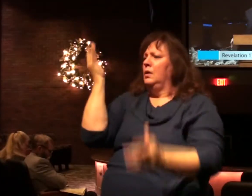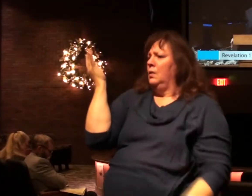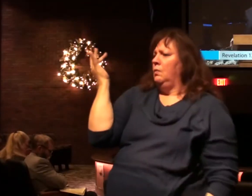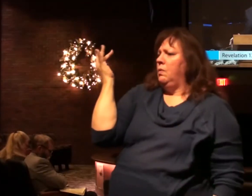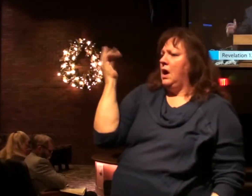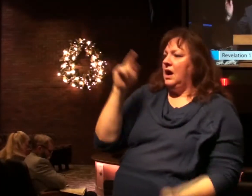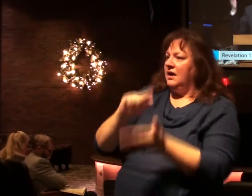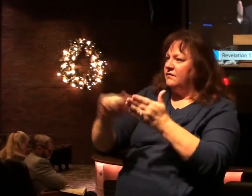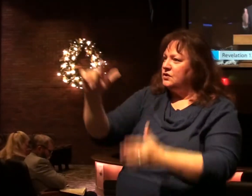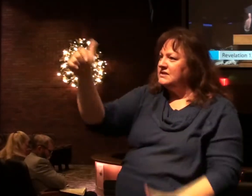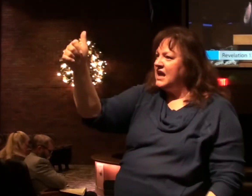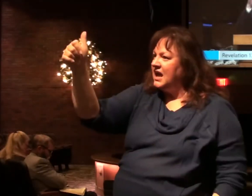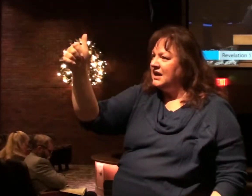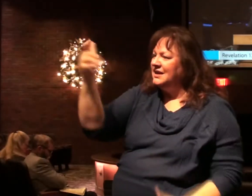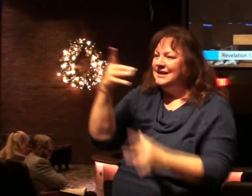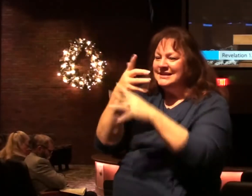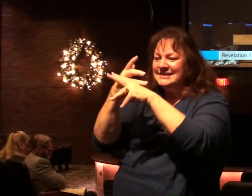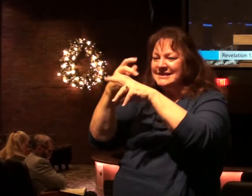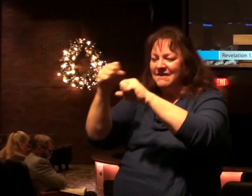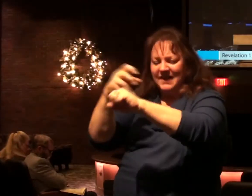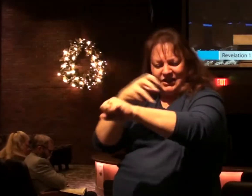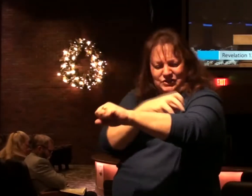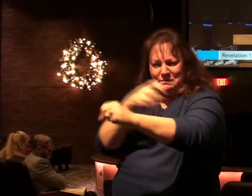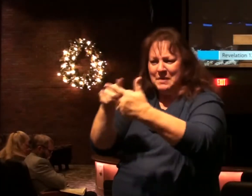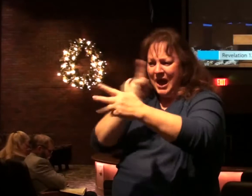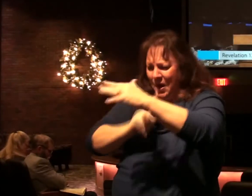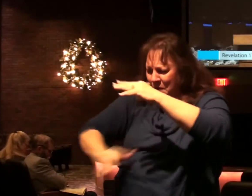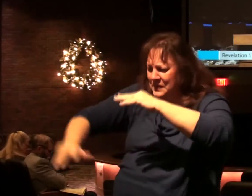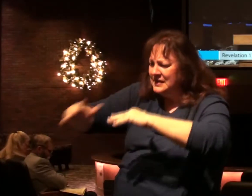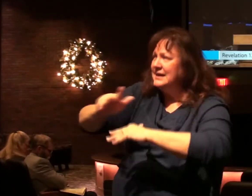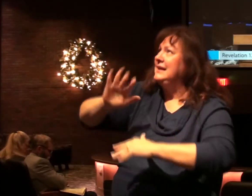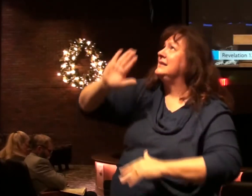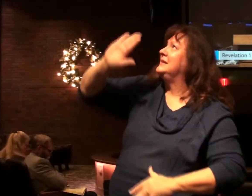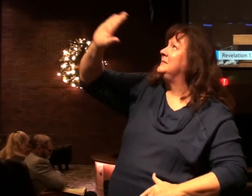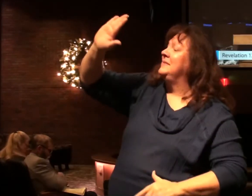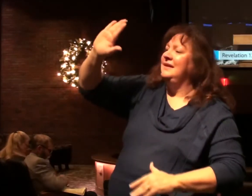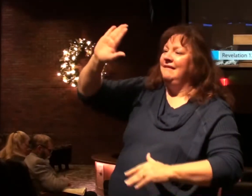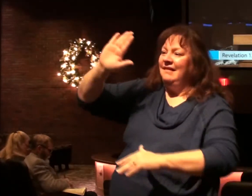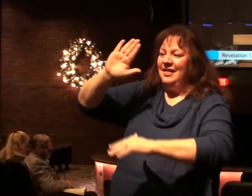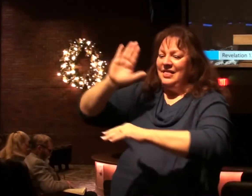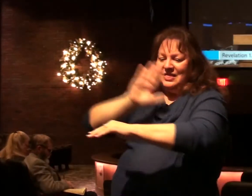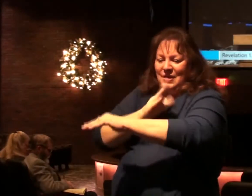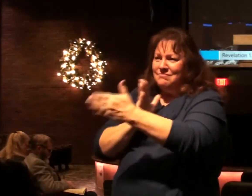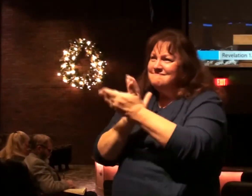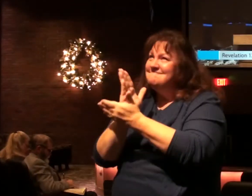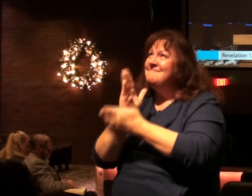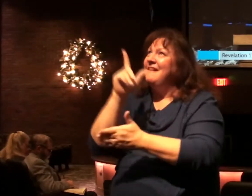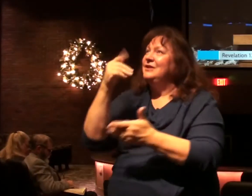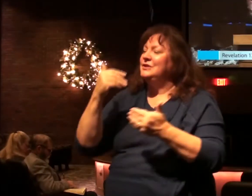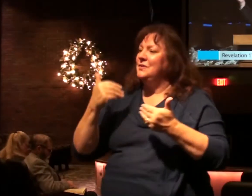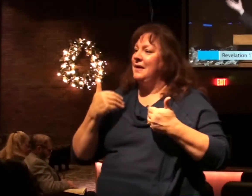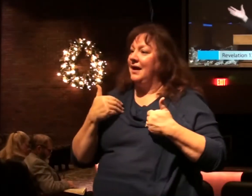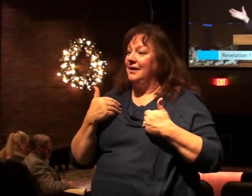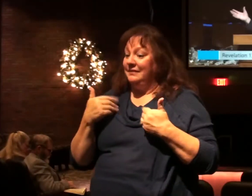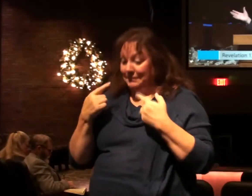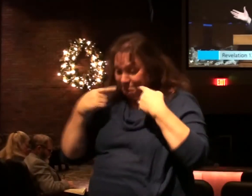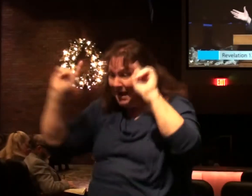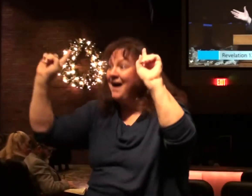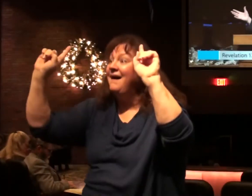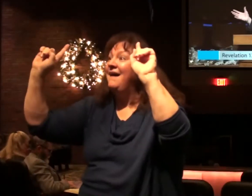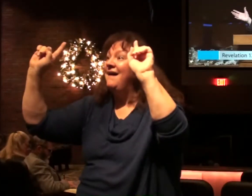Up in verse 10. The salvation, the power, the kingdom of our God, the authority of His Christ, has come.